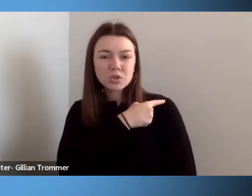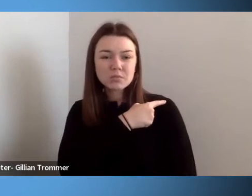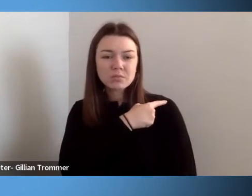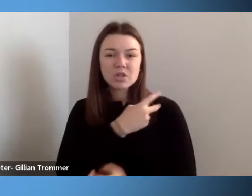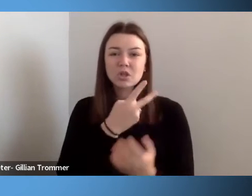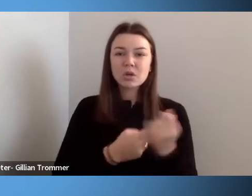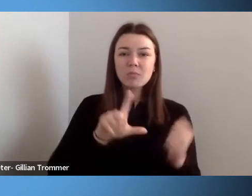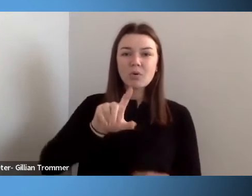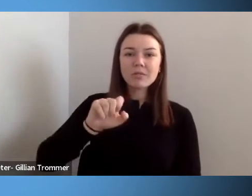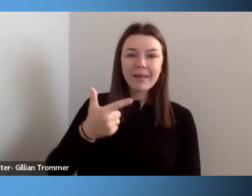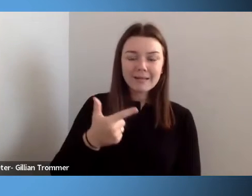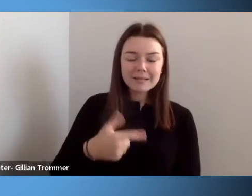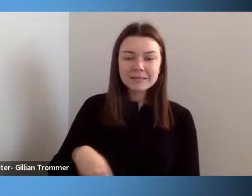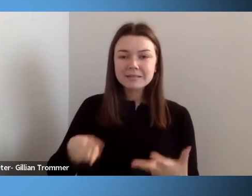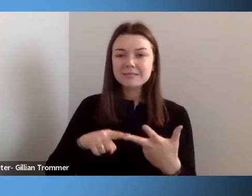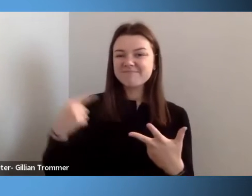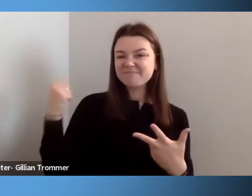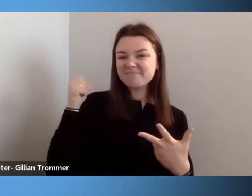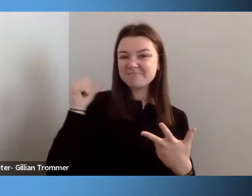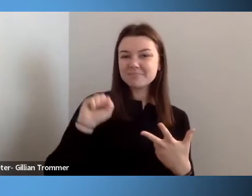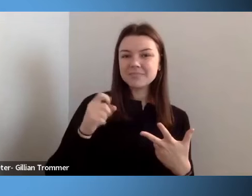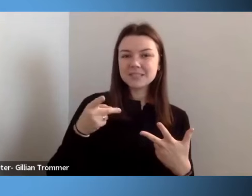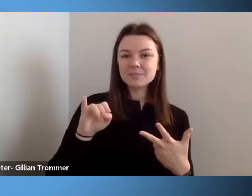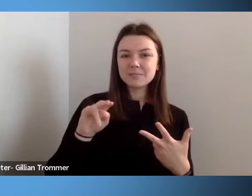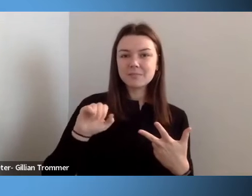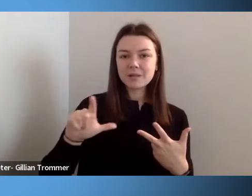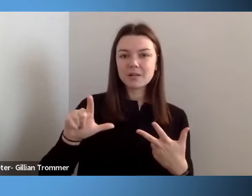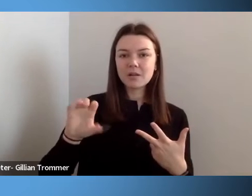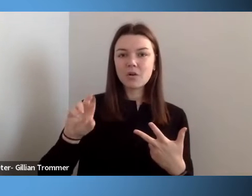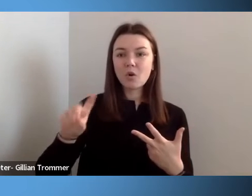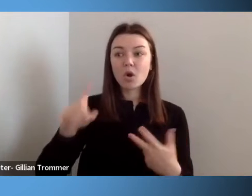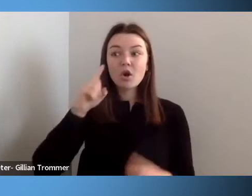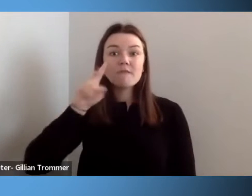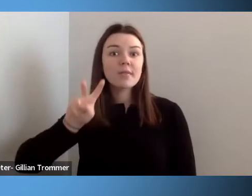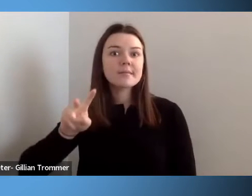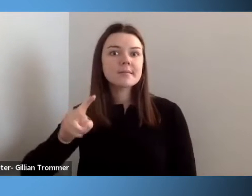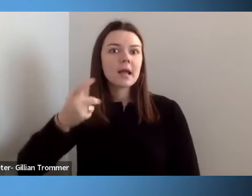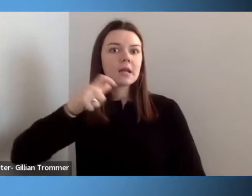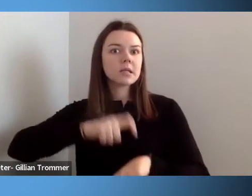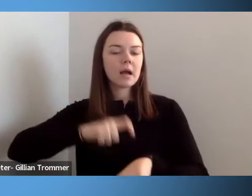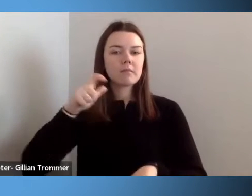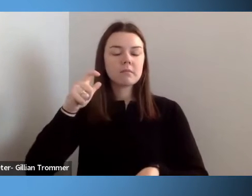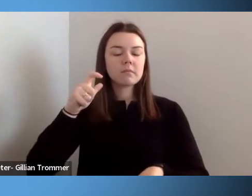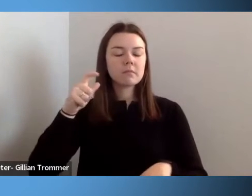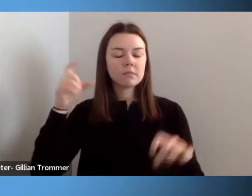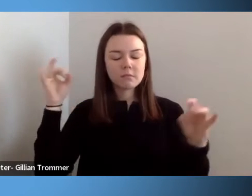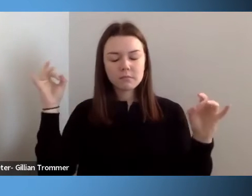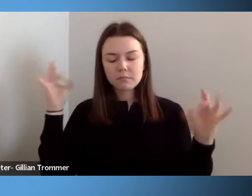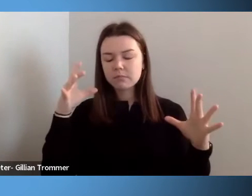time. Yes, truly unimaginable, but it happened.